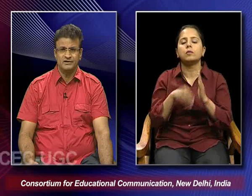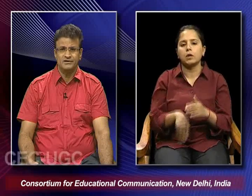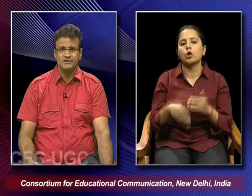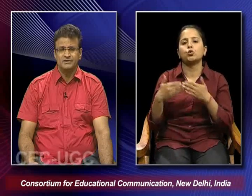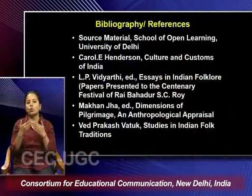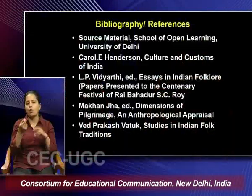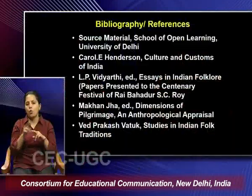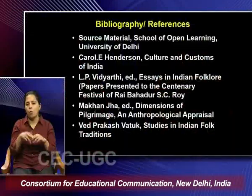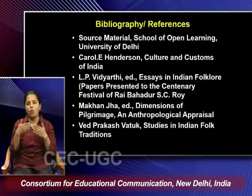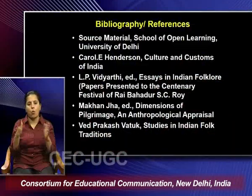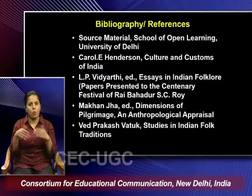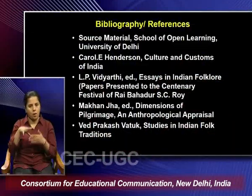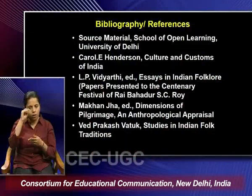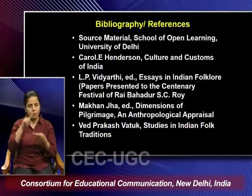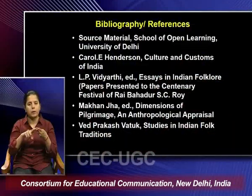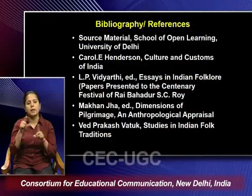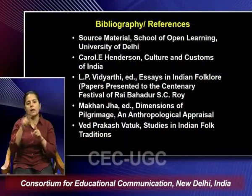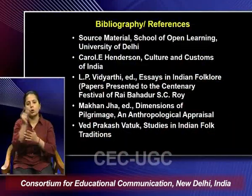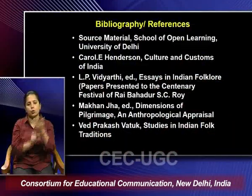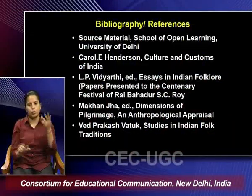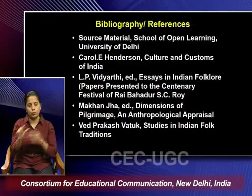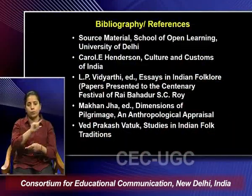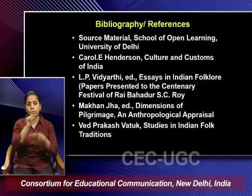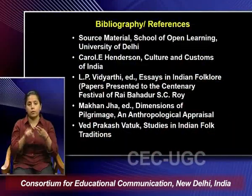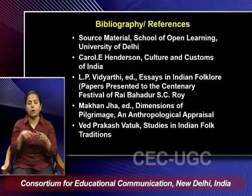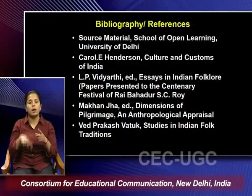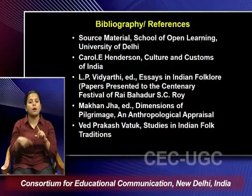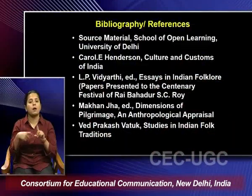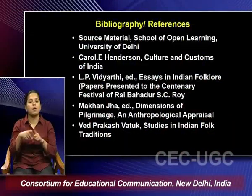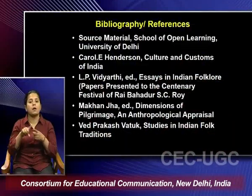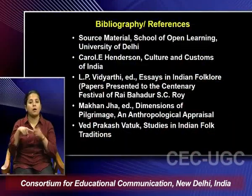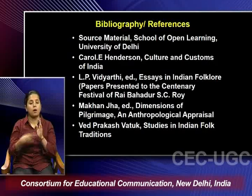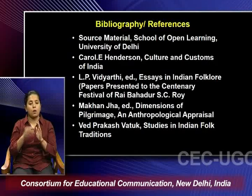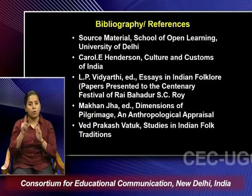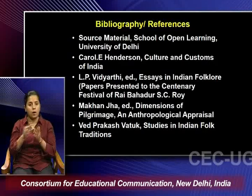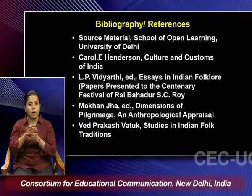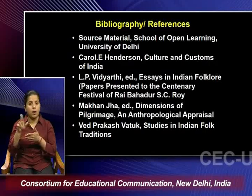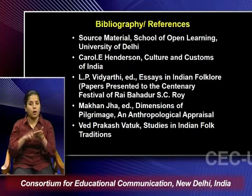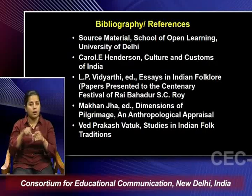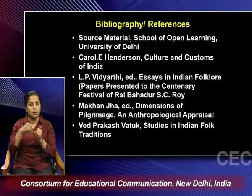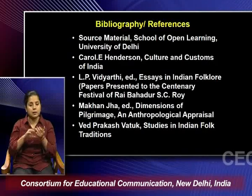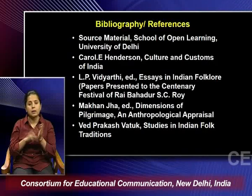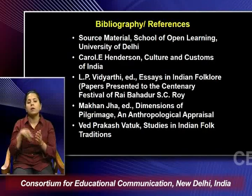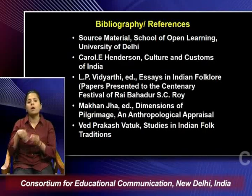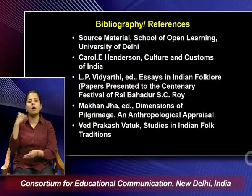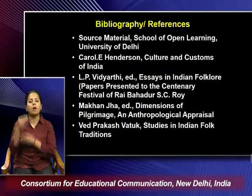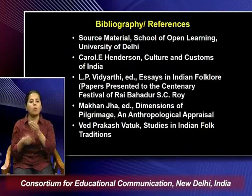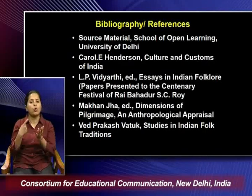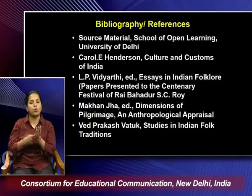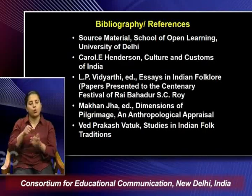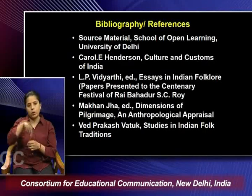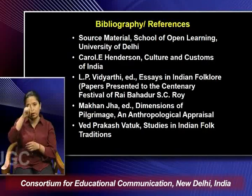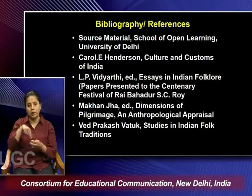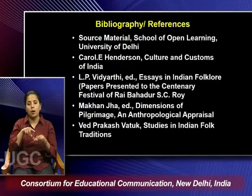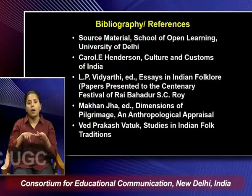Learning, University of Delhi, then Karol E. Culture and Customs of India, L. P. Vidyarthi,